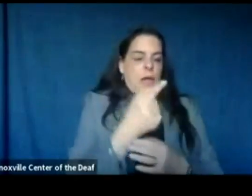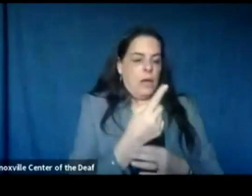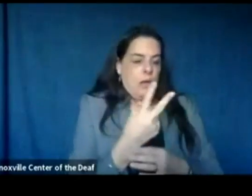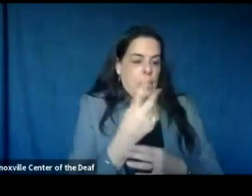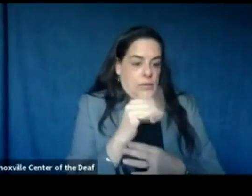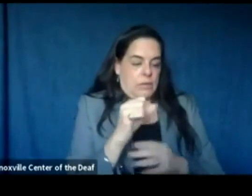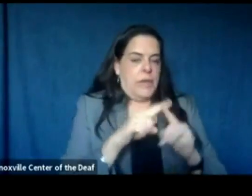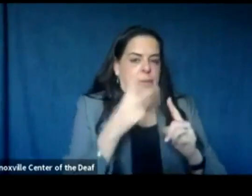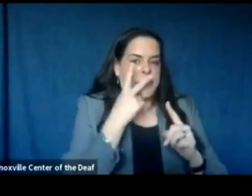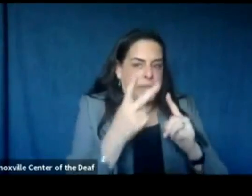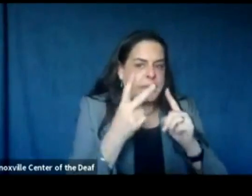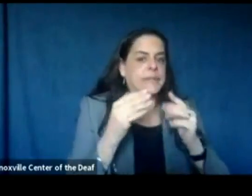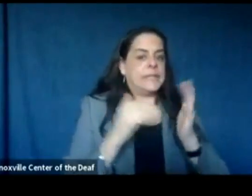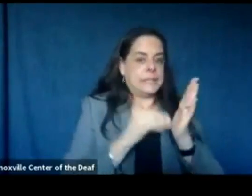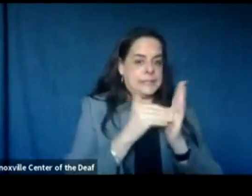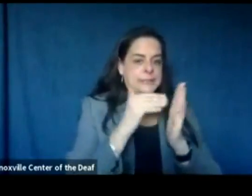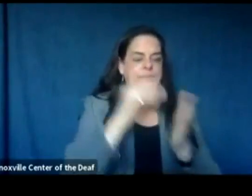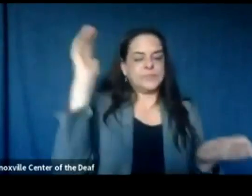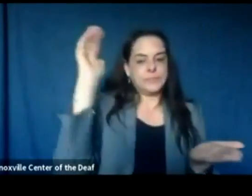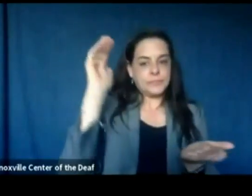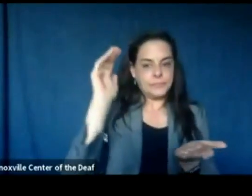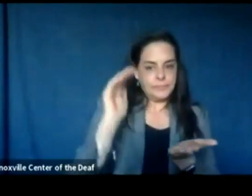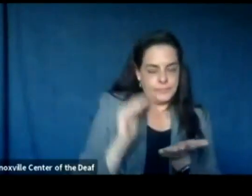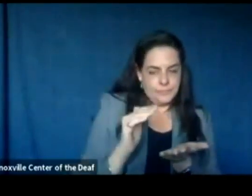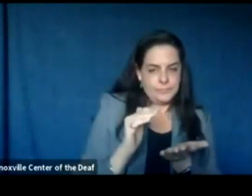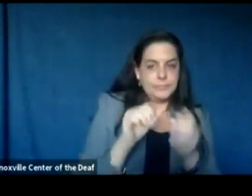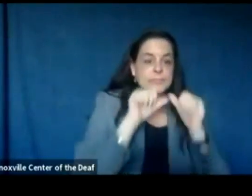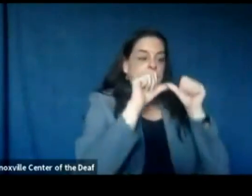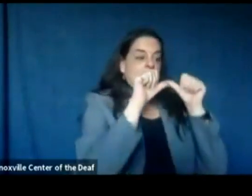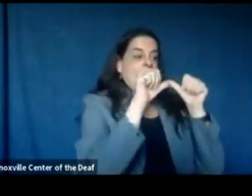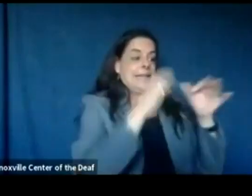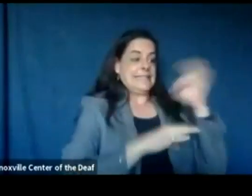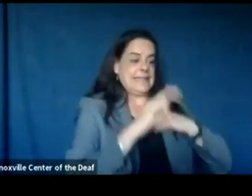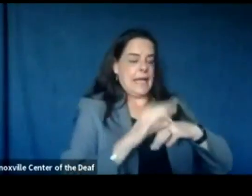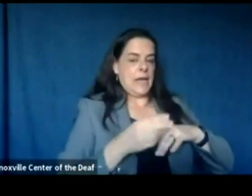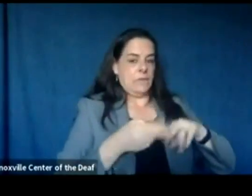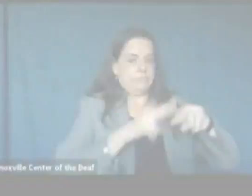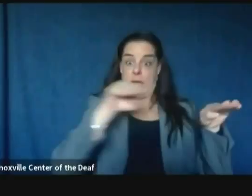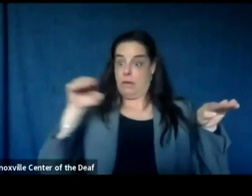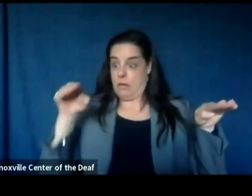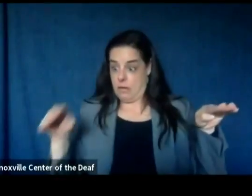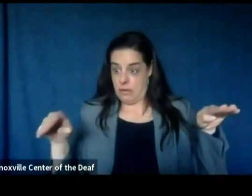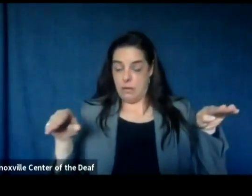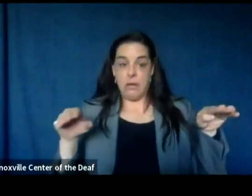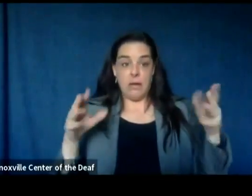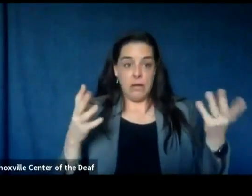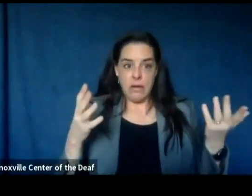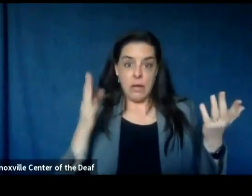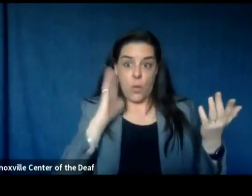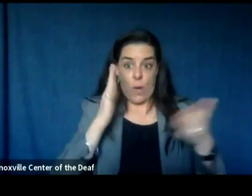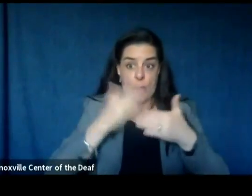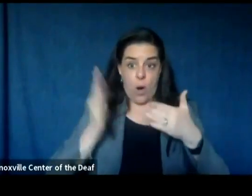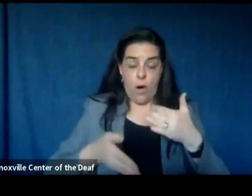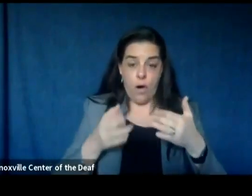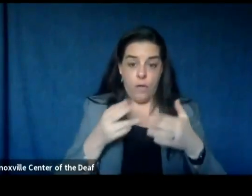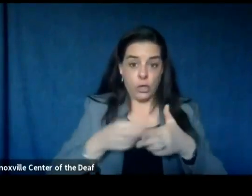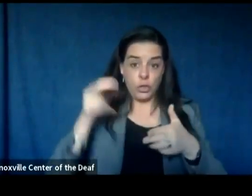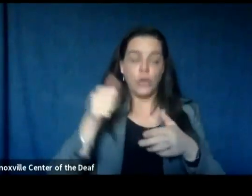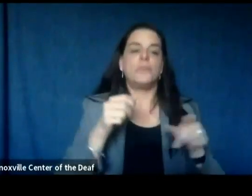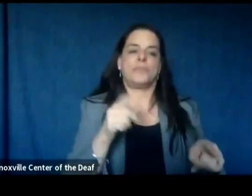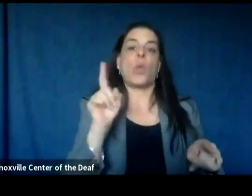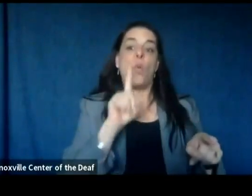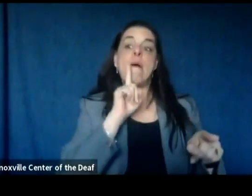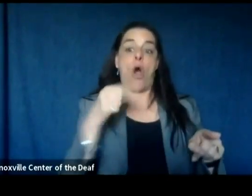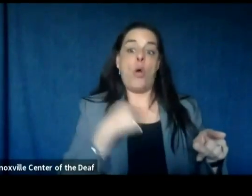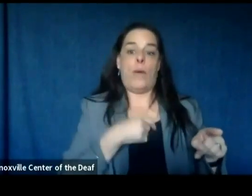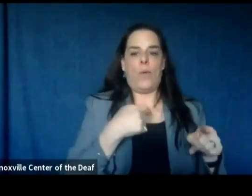trend of cases going down as opposed to continuing go go up which is where we are now so where are we where are we on the curve that's easy